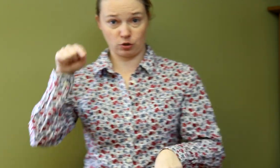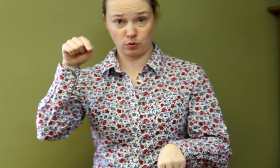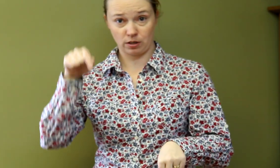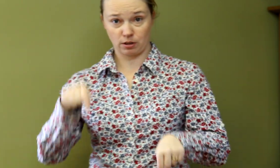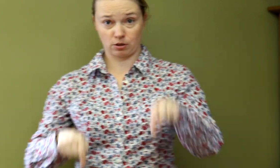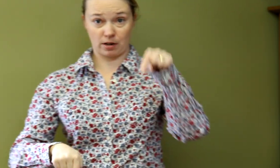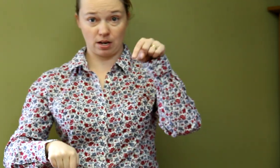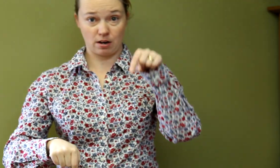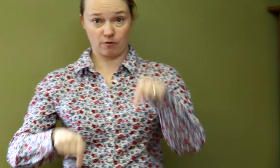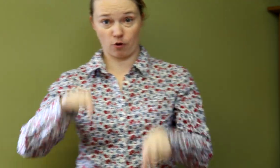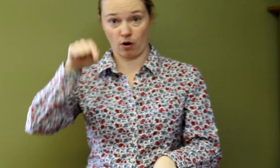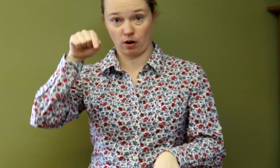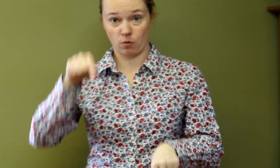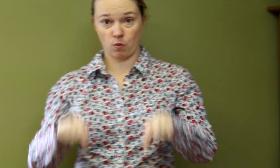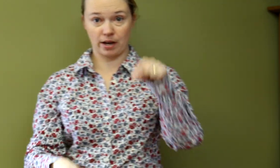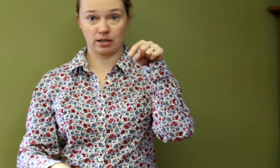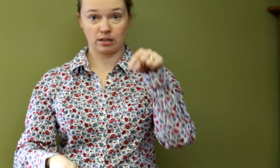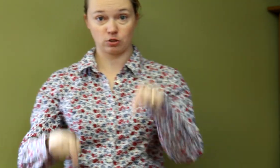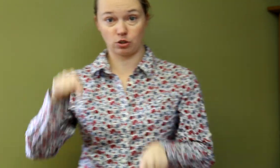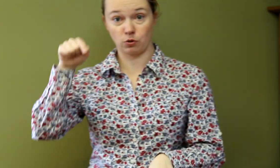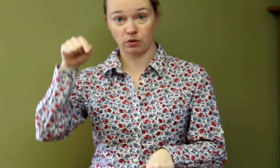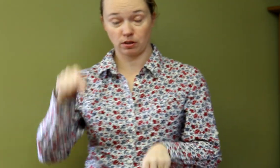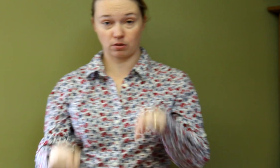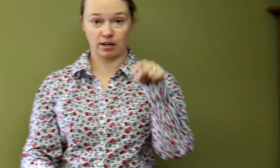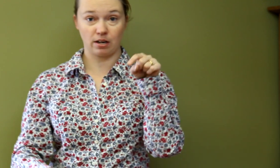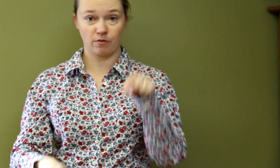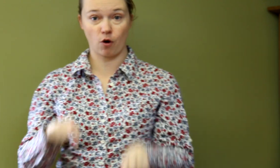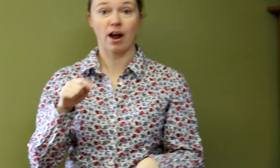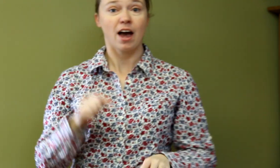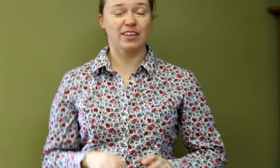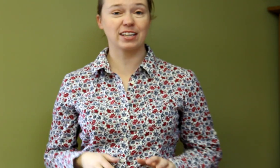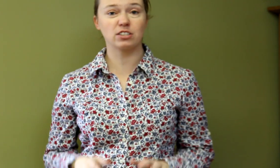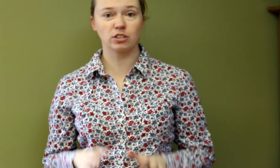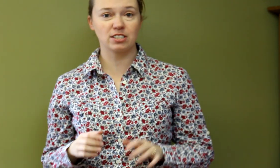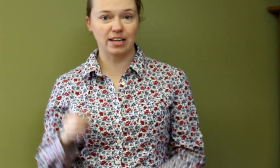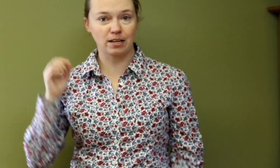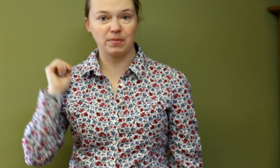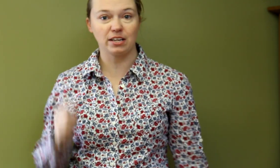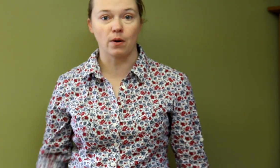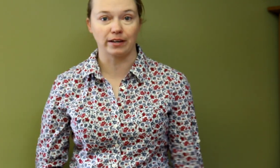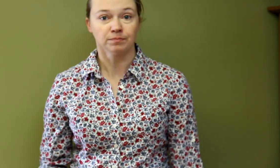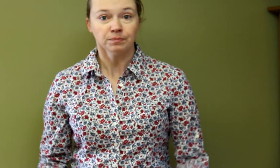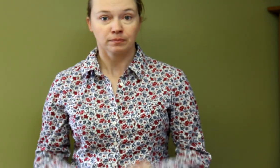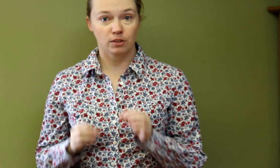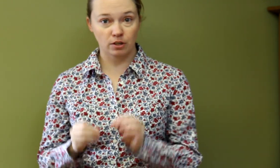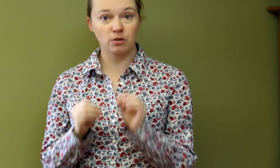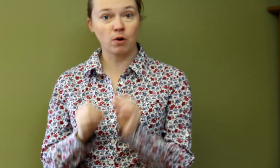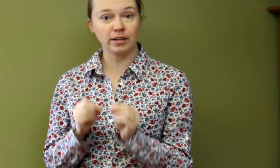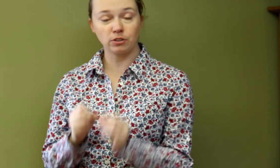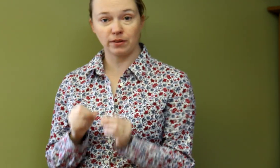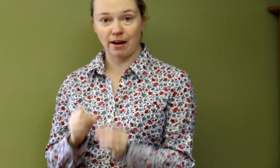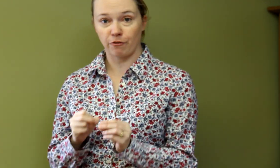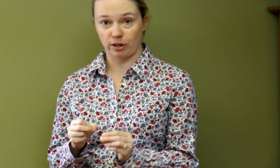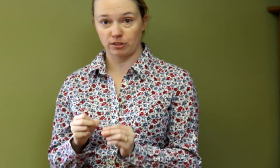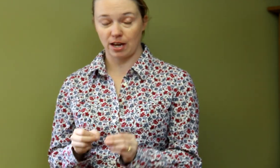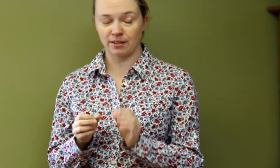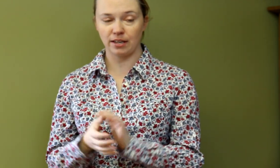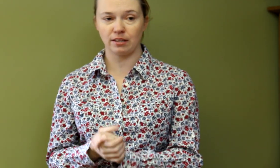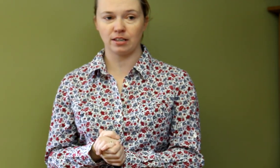two, three, four. One, two, three, four. That gets a good steady beat going. So you want to do that first. And then the